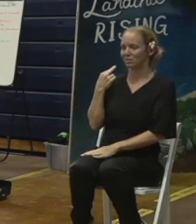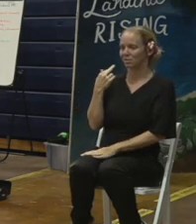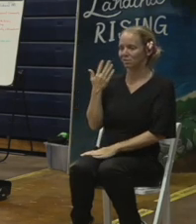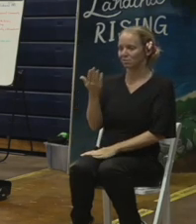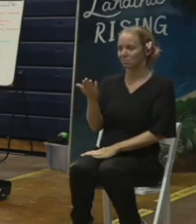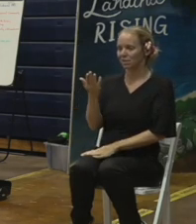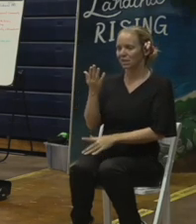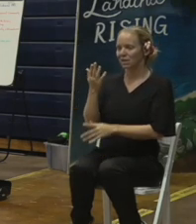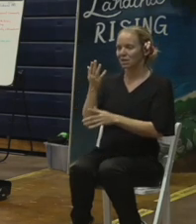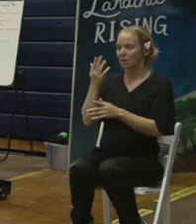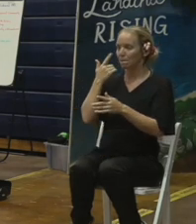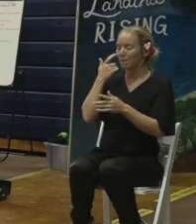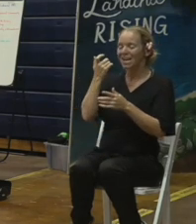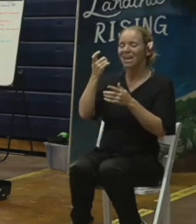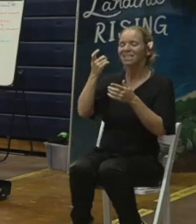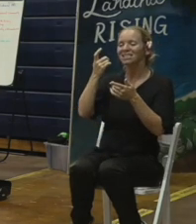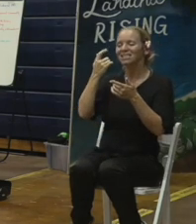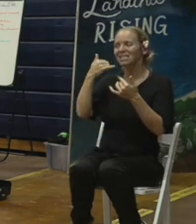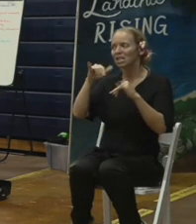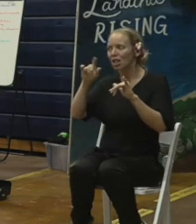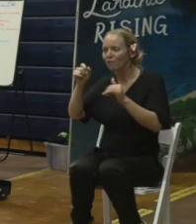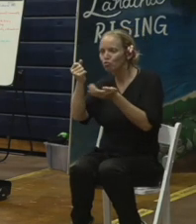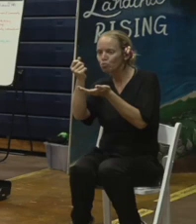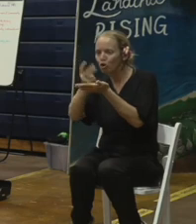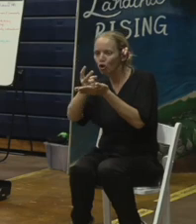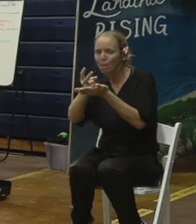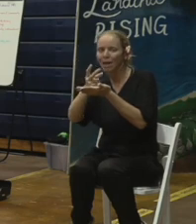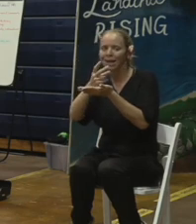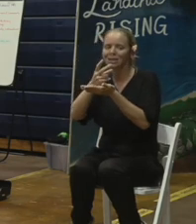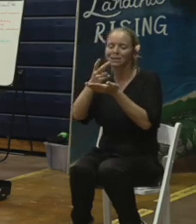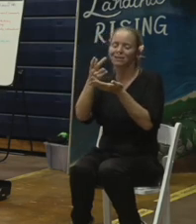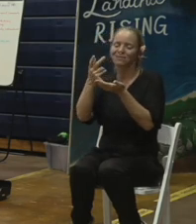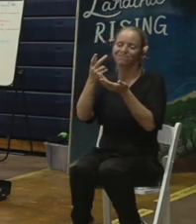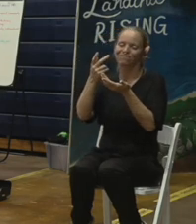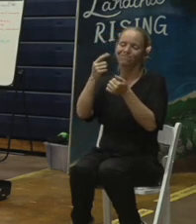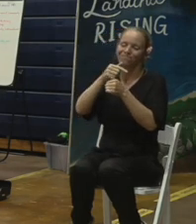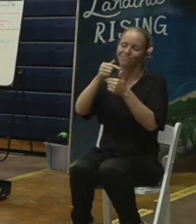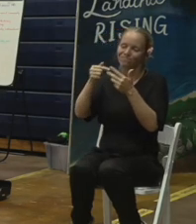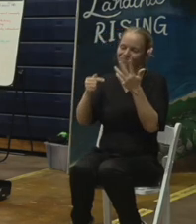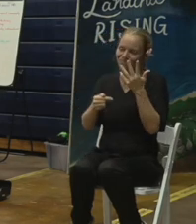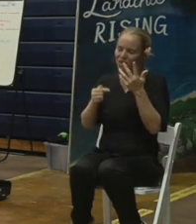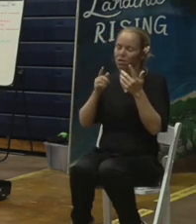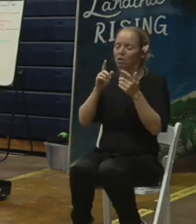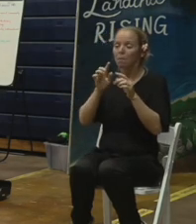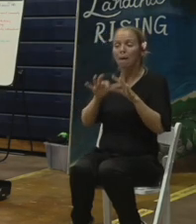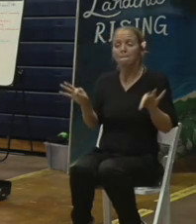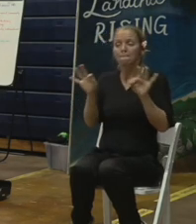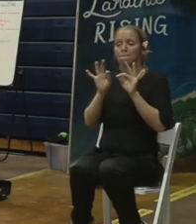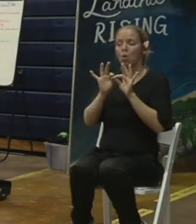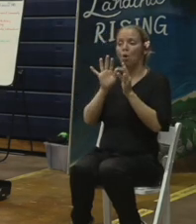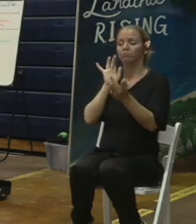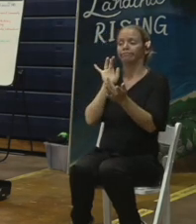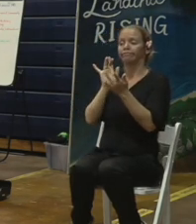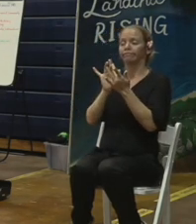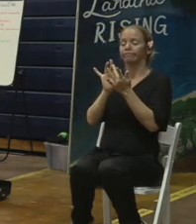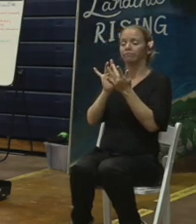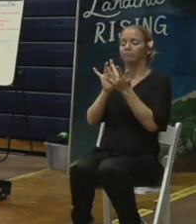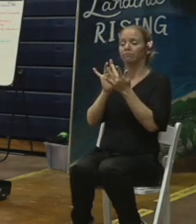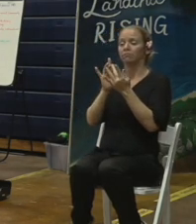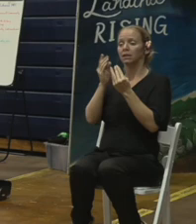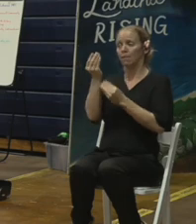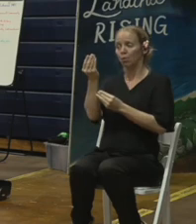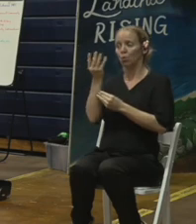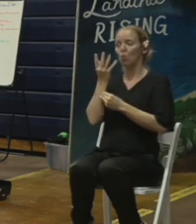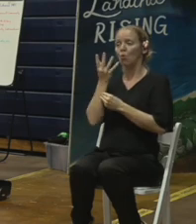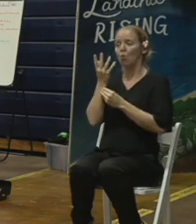get your permits to be able to rebuild. But have those conversations so that we can make sure we are absolutely making the right decisions